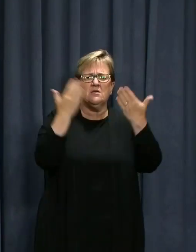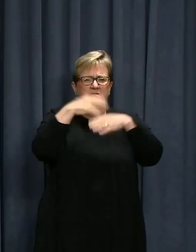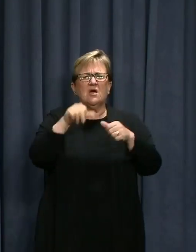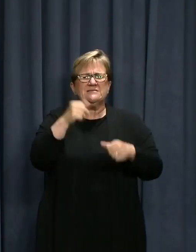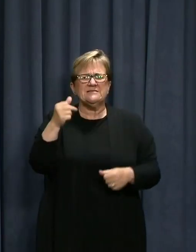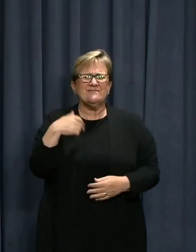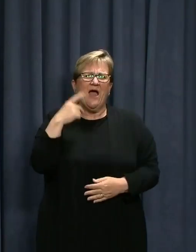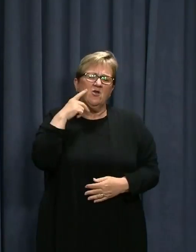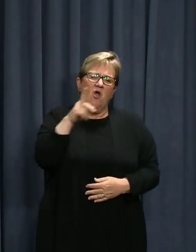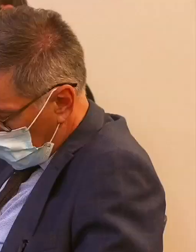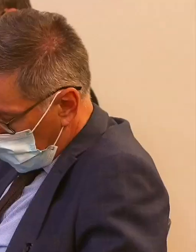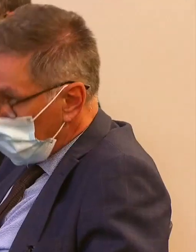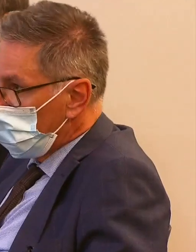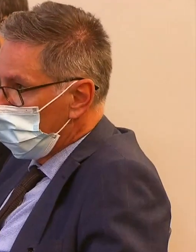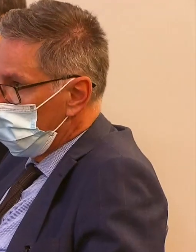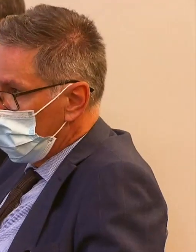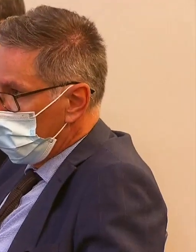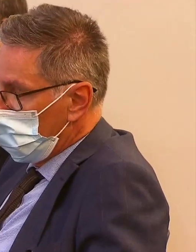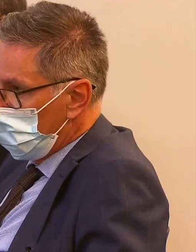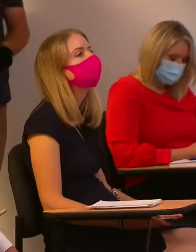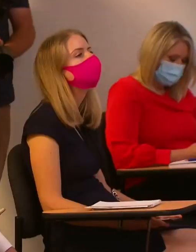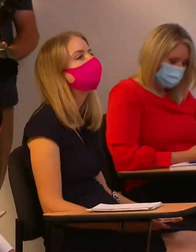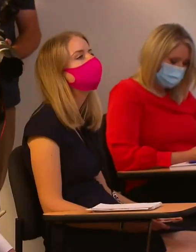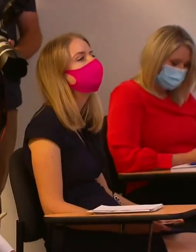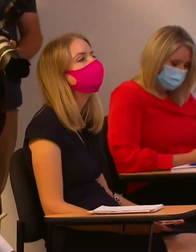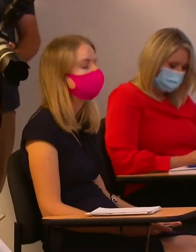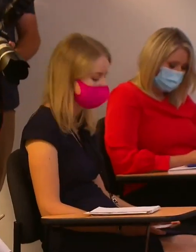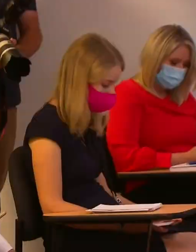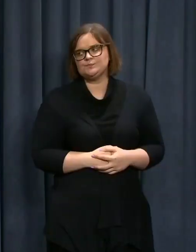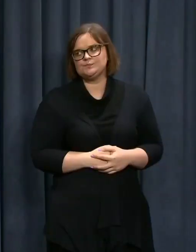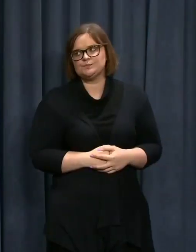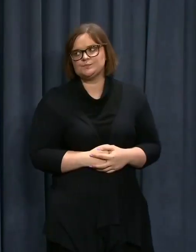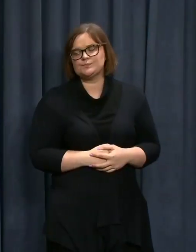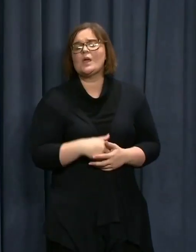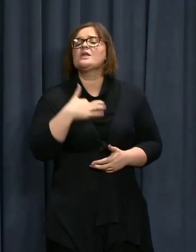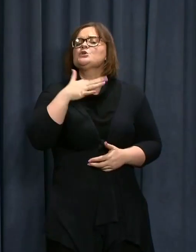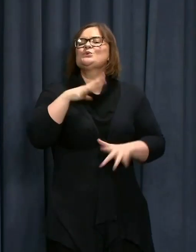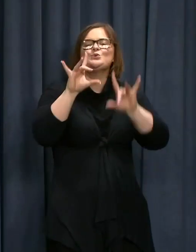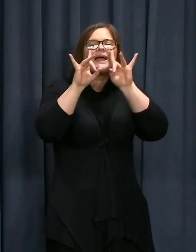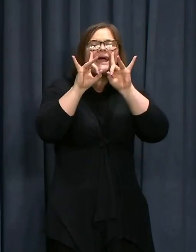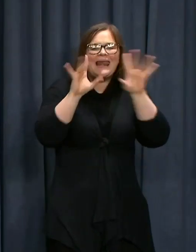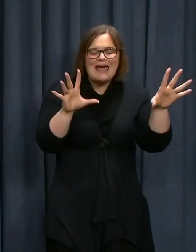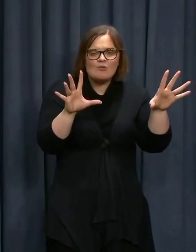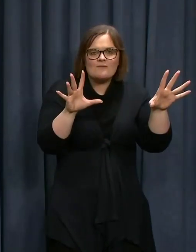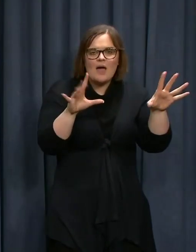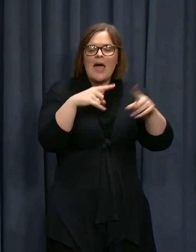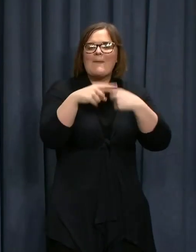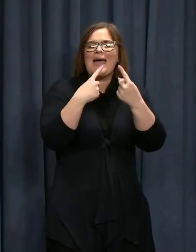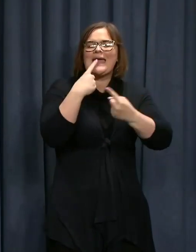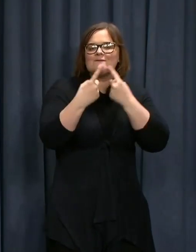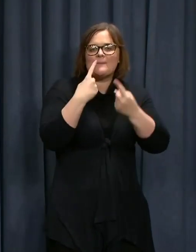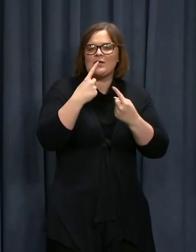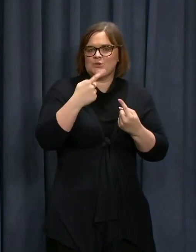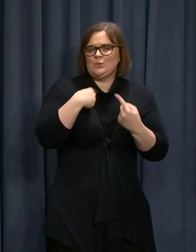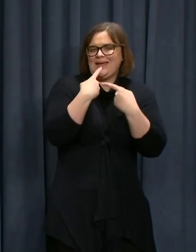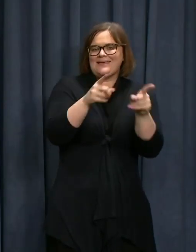realise that is debilitating and difficult. And after that it all got a bit ugly. Just on a point of clarification with regards to information provided